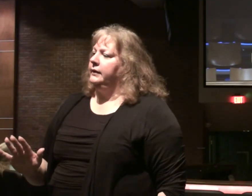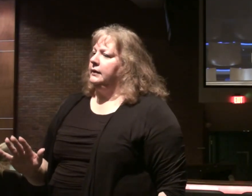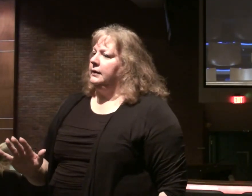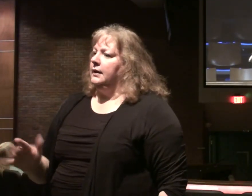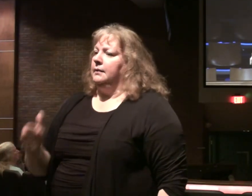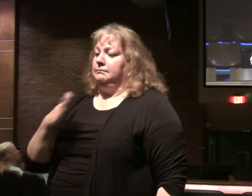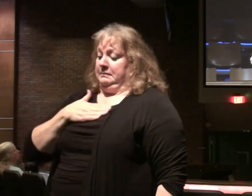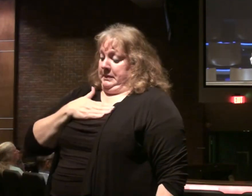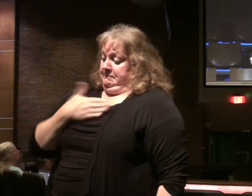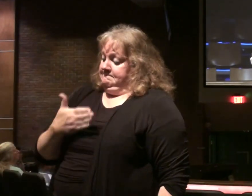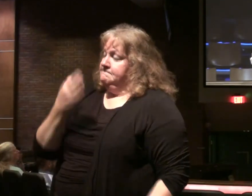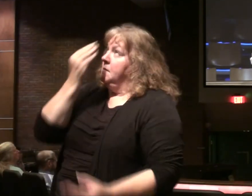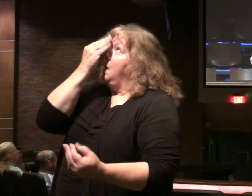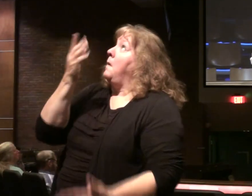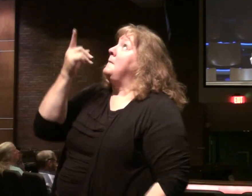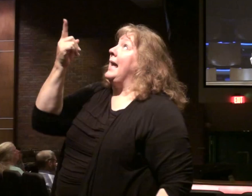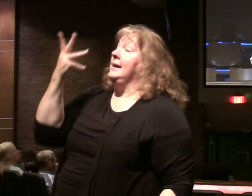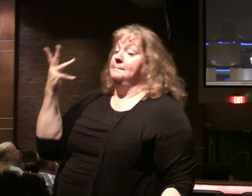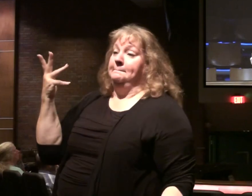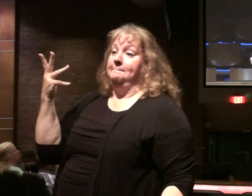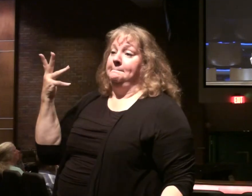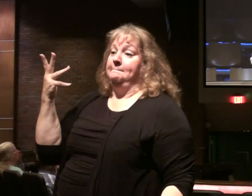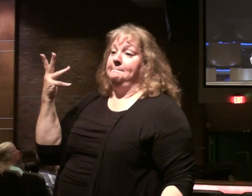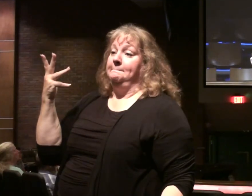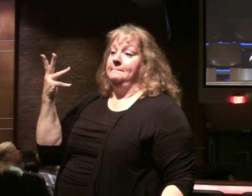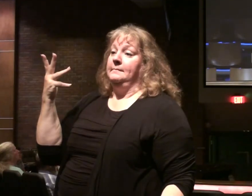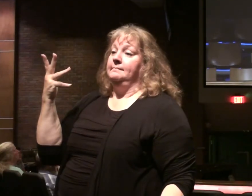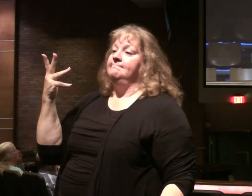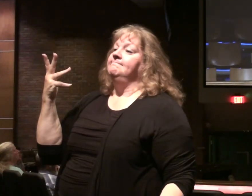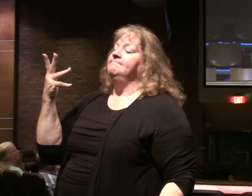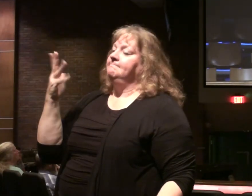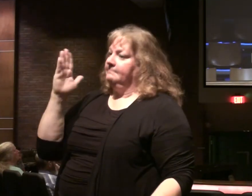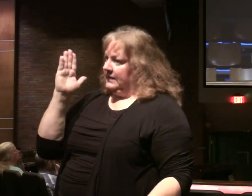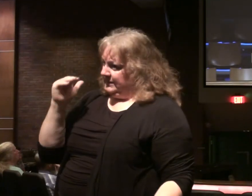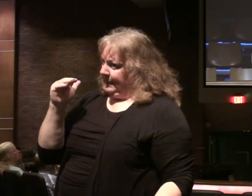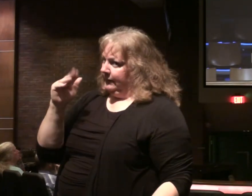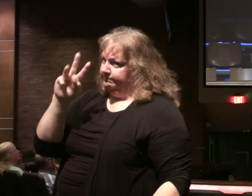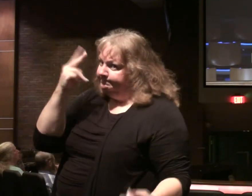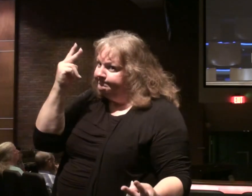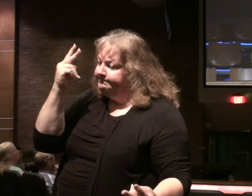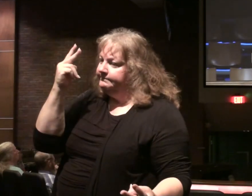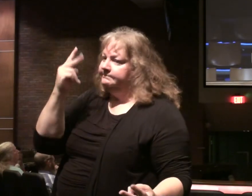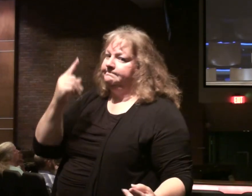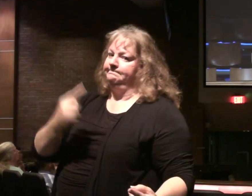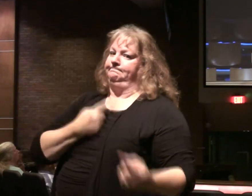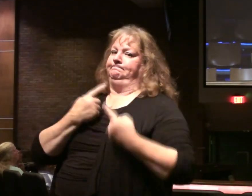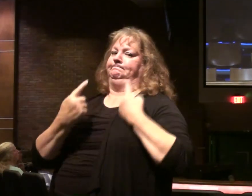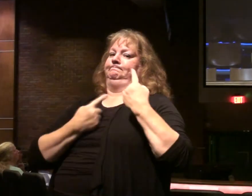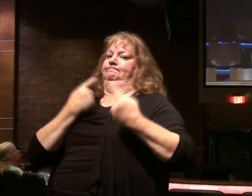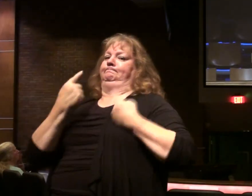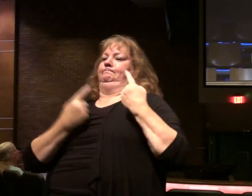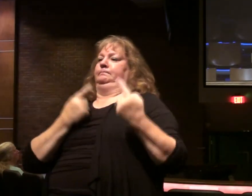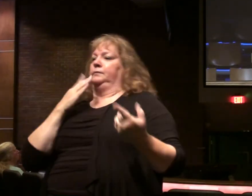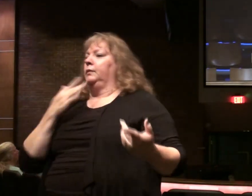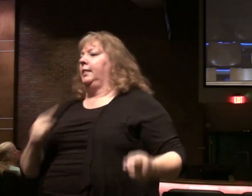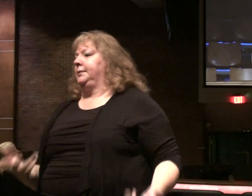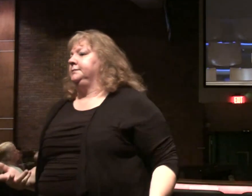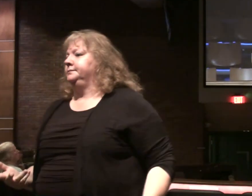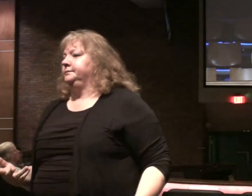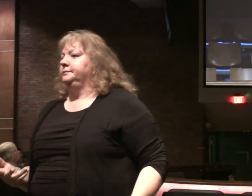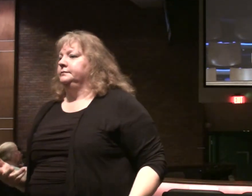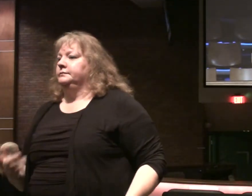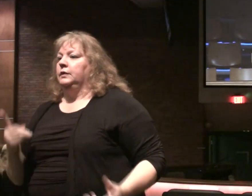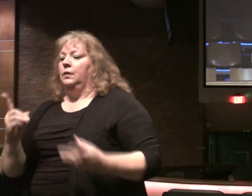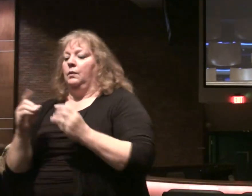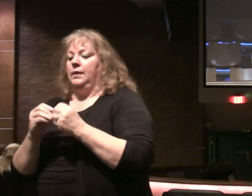But if we live for the Lord. If obey Him. We should expect misunderstanding and insults. Let do one more